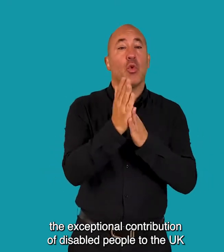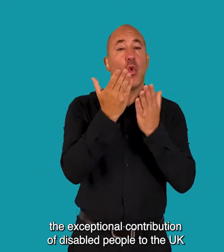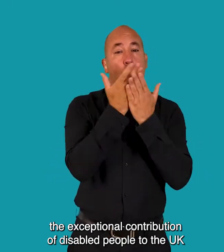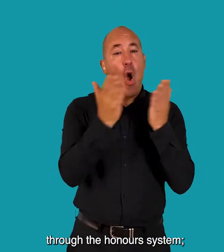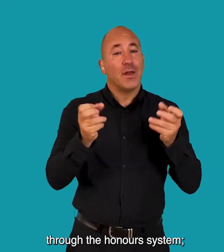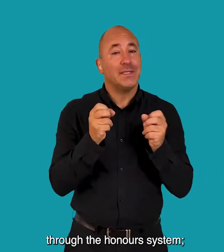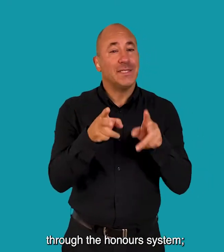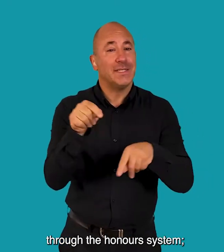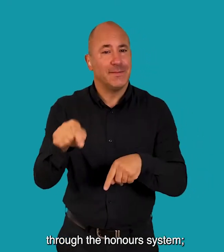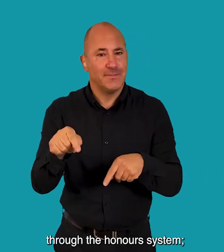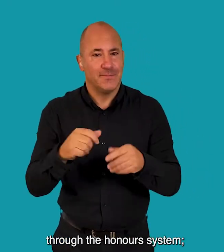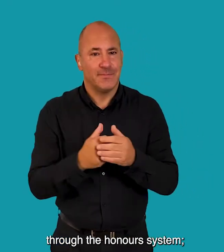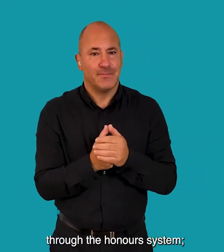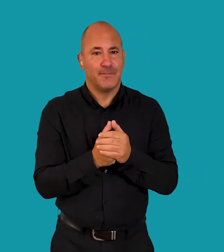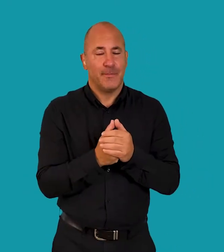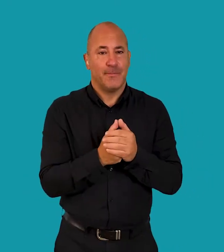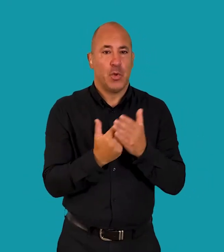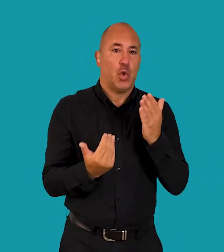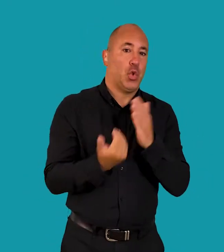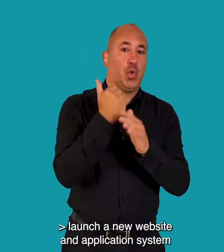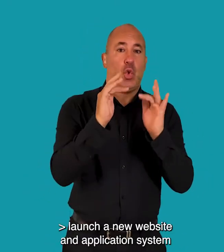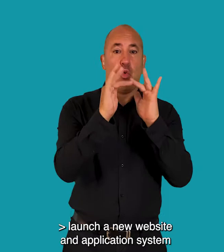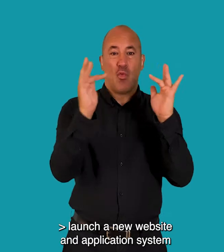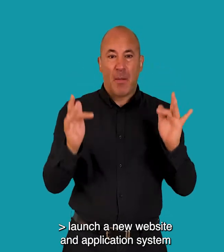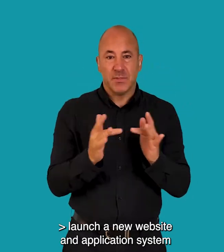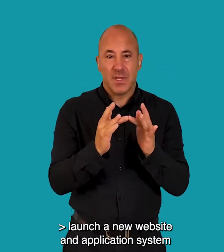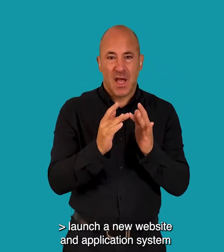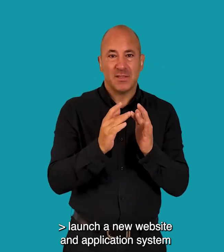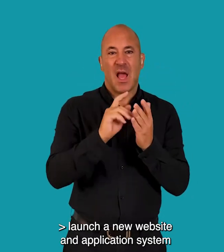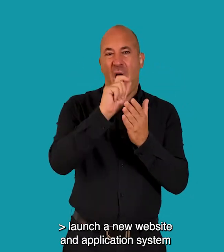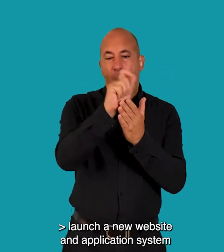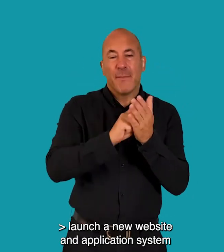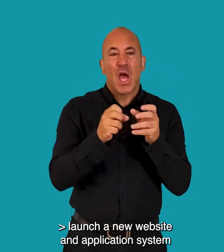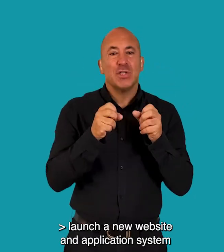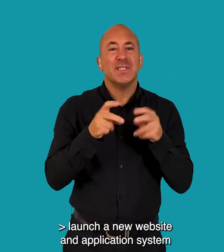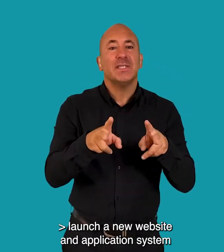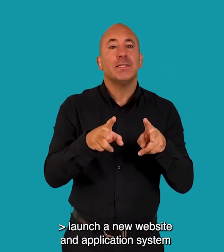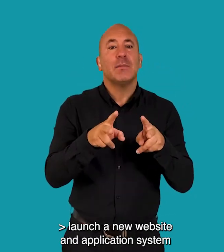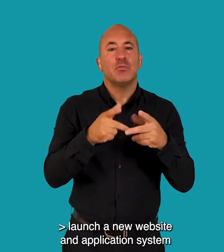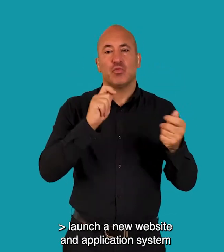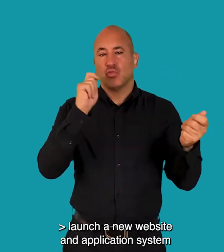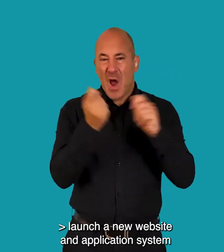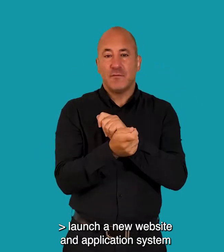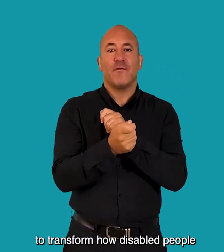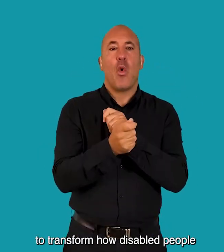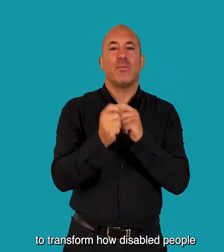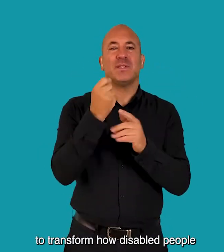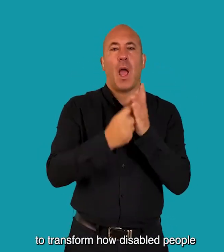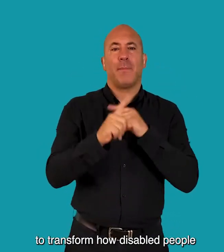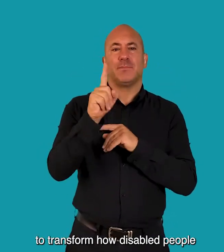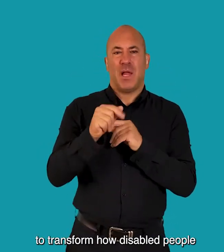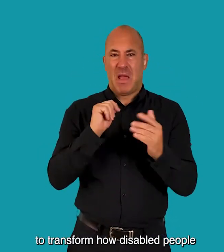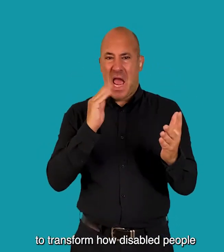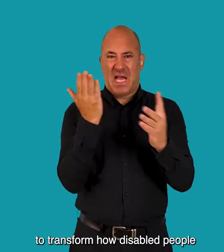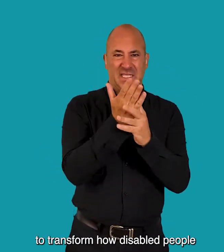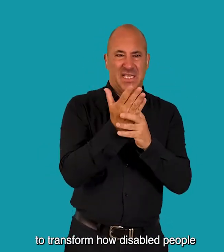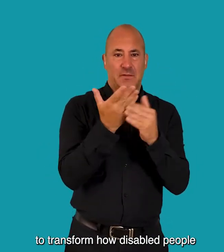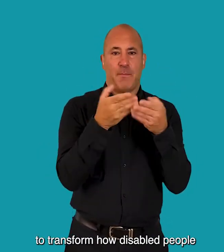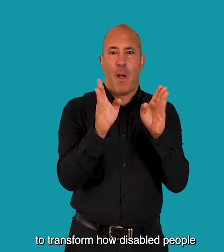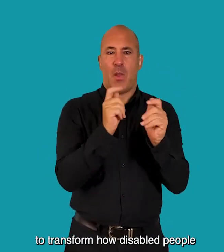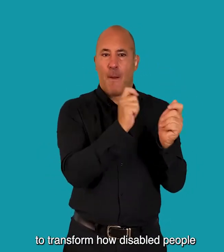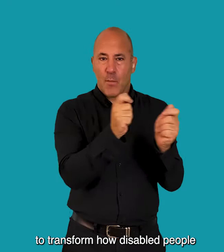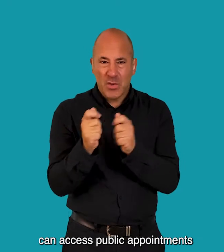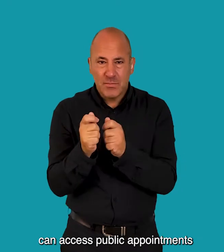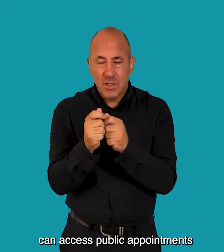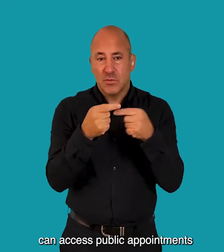UK through the honour system Launch a new website and application system to transform how disabled